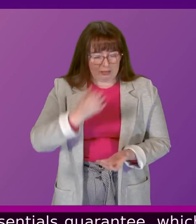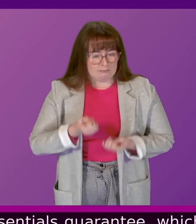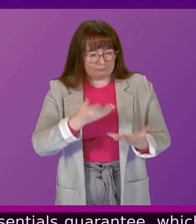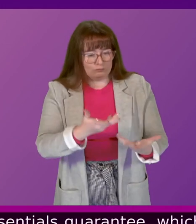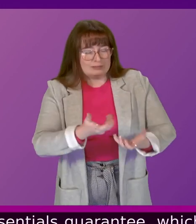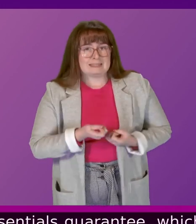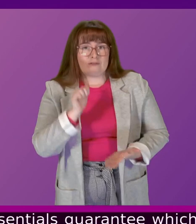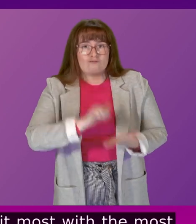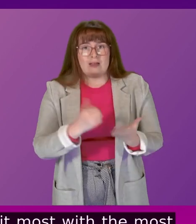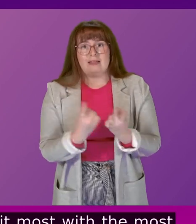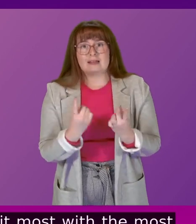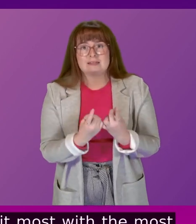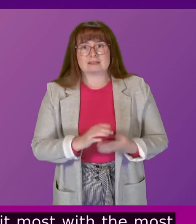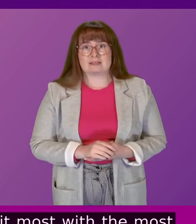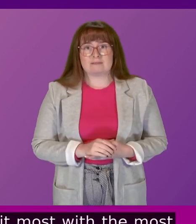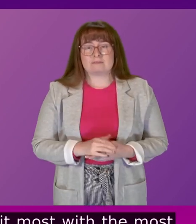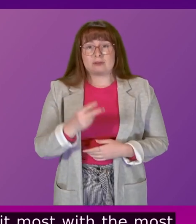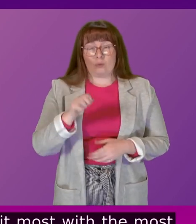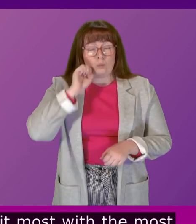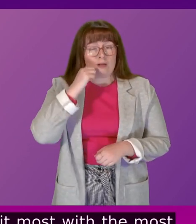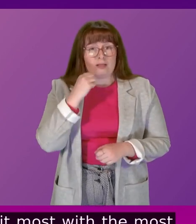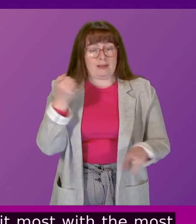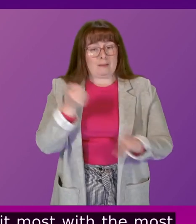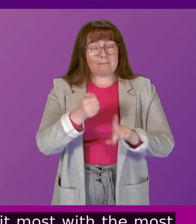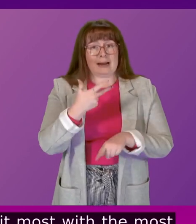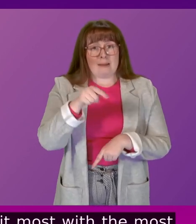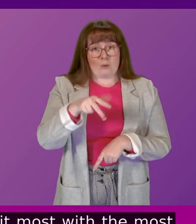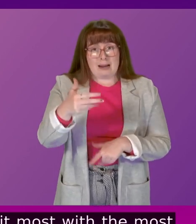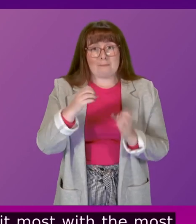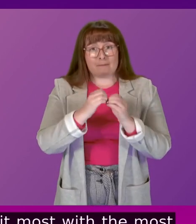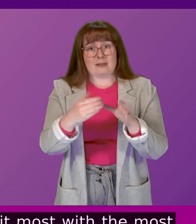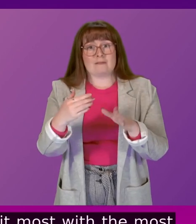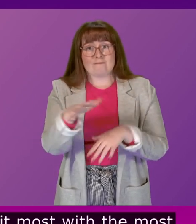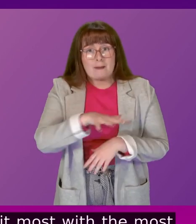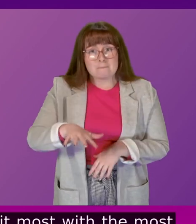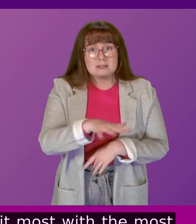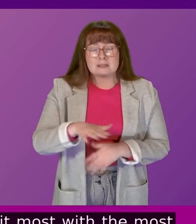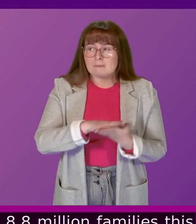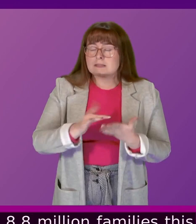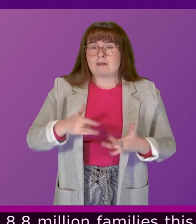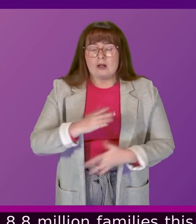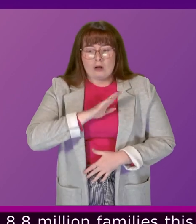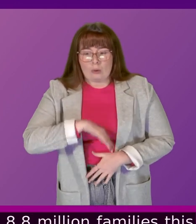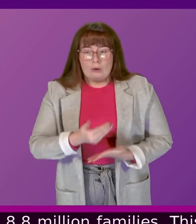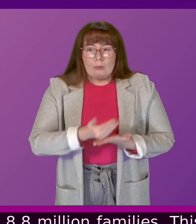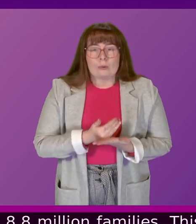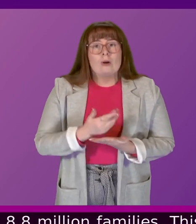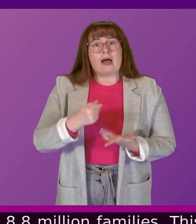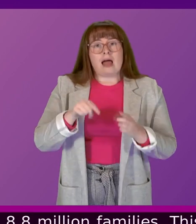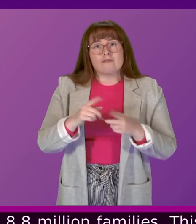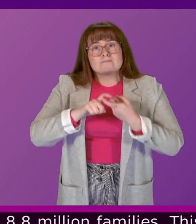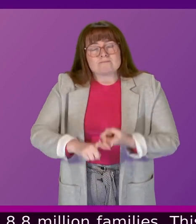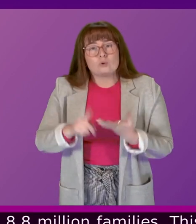and benefit 8.8 million families. This would provide dignity and security for people reliant on universal credit.